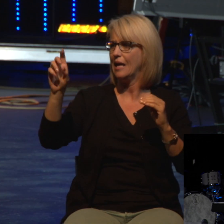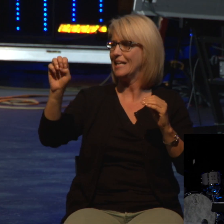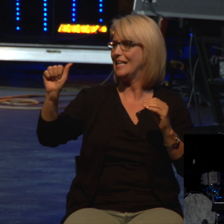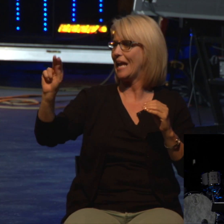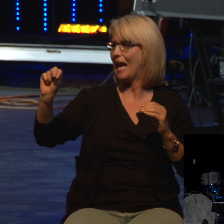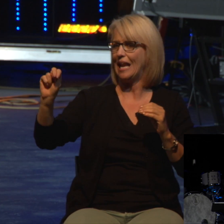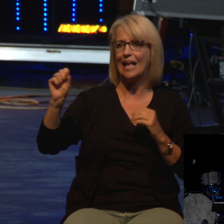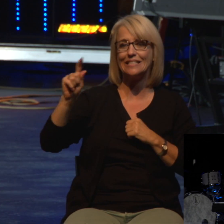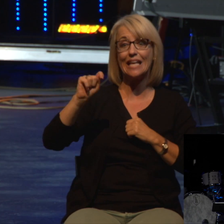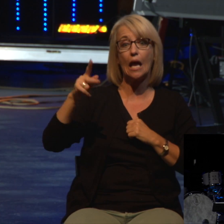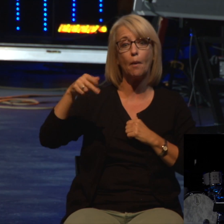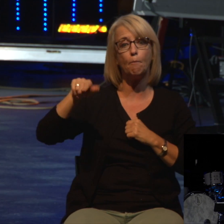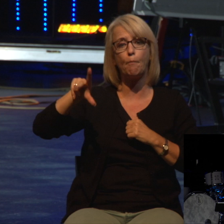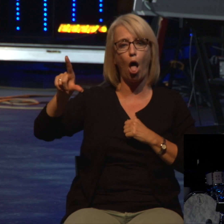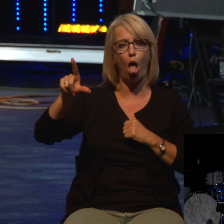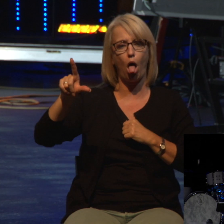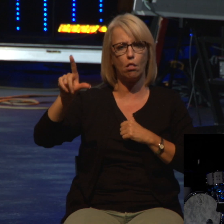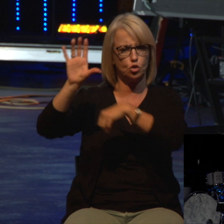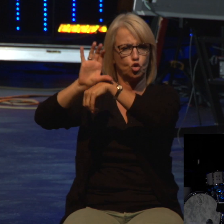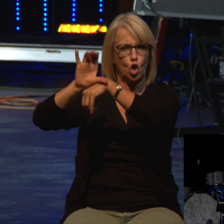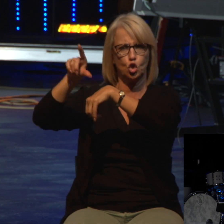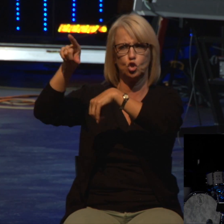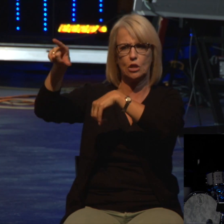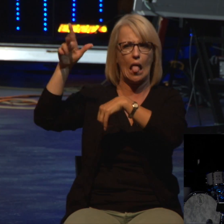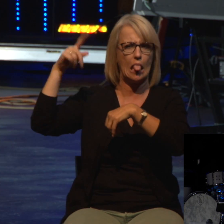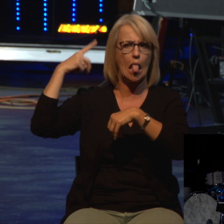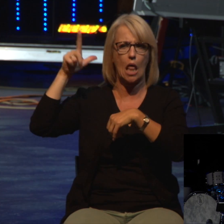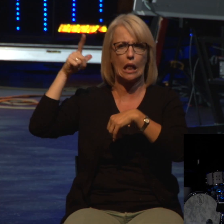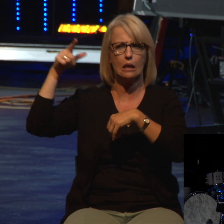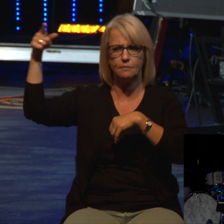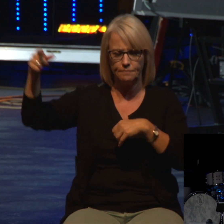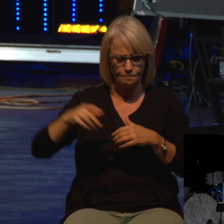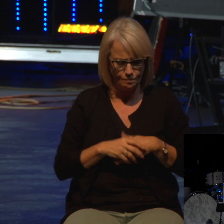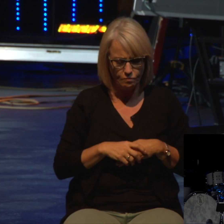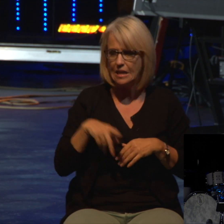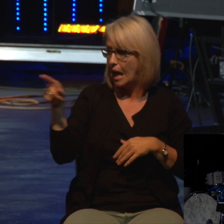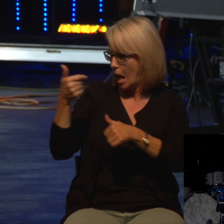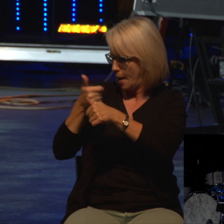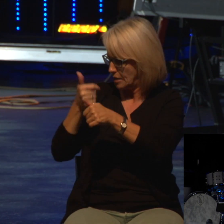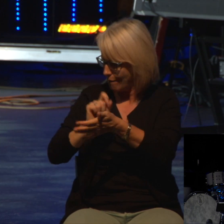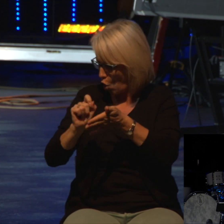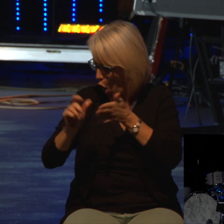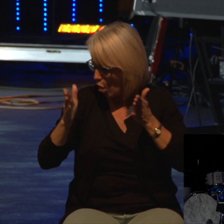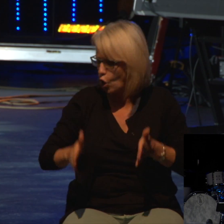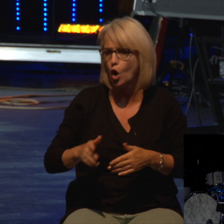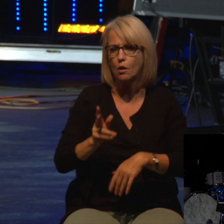John Doan, before his conversion, was known as a poet and an author and an economist.